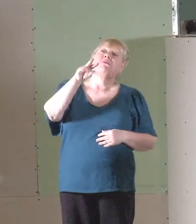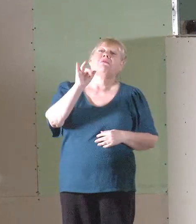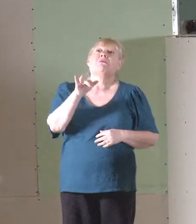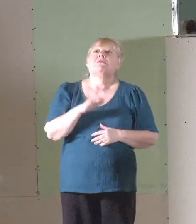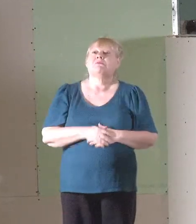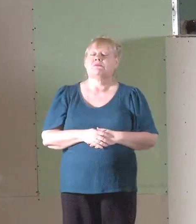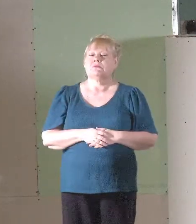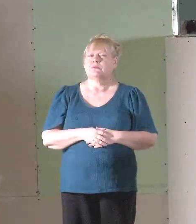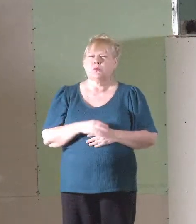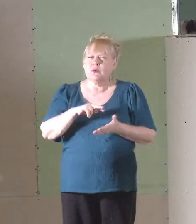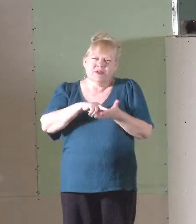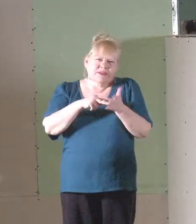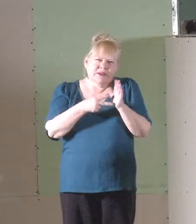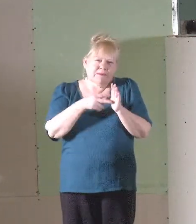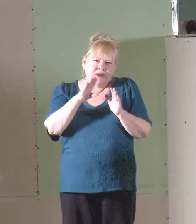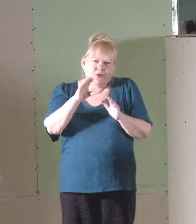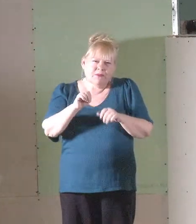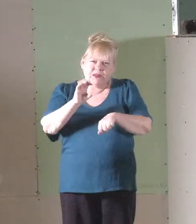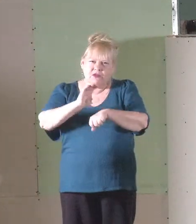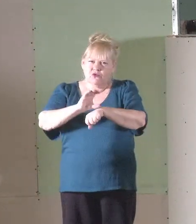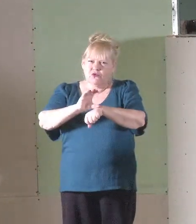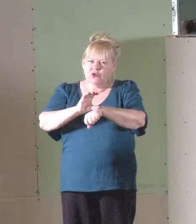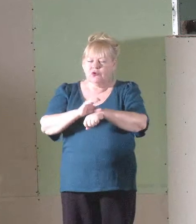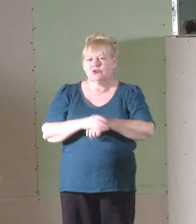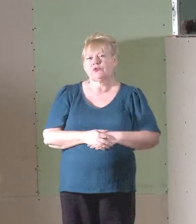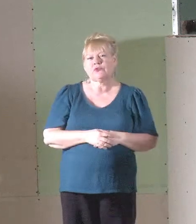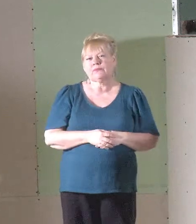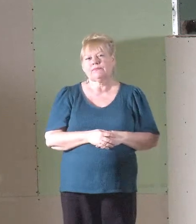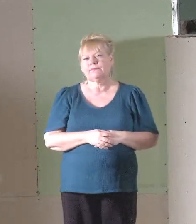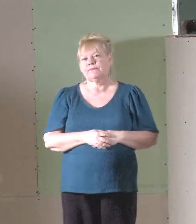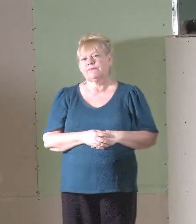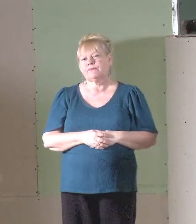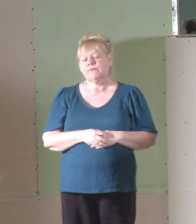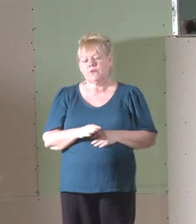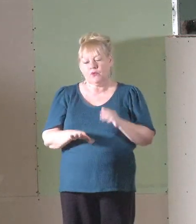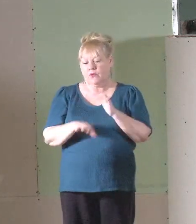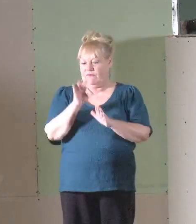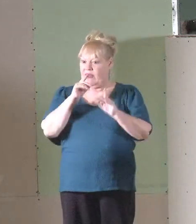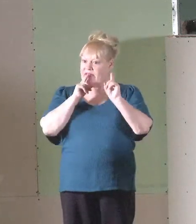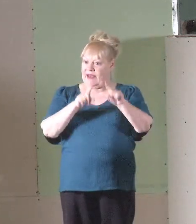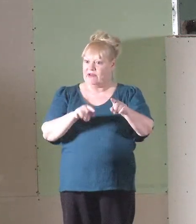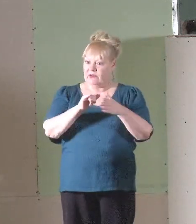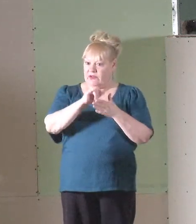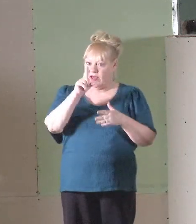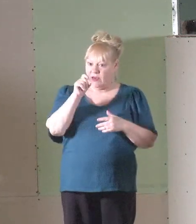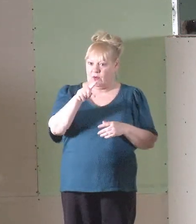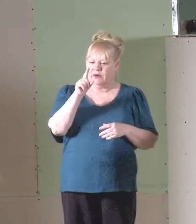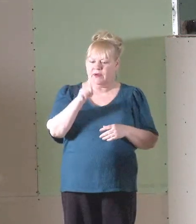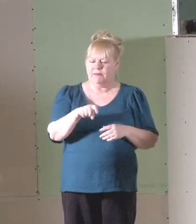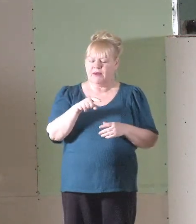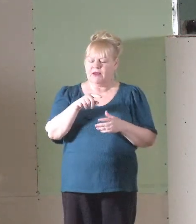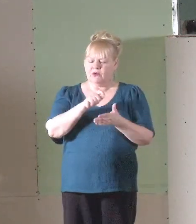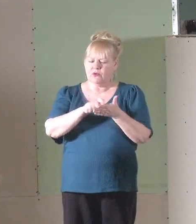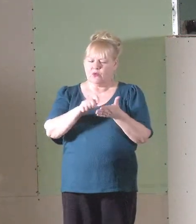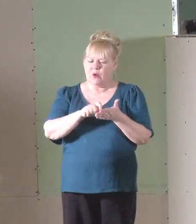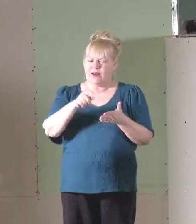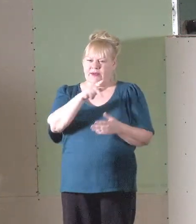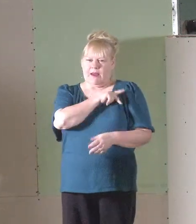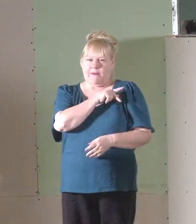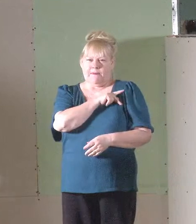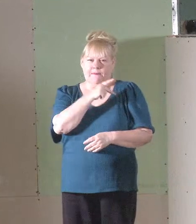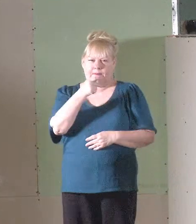What does it mean to be the church? To find the answer to that question, we have to go to the writings of Paul.